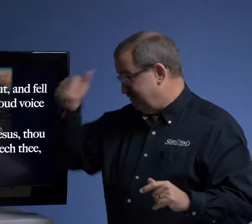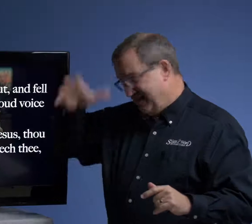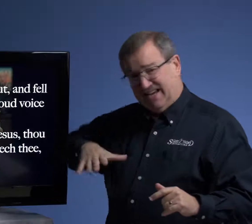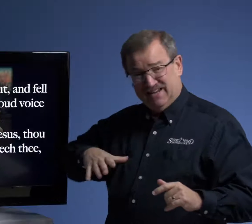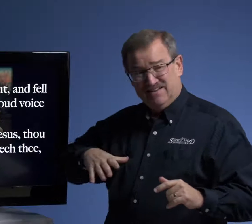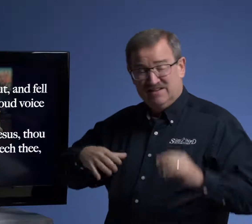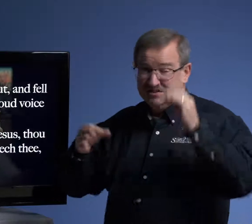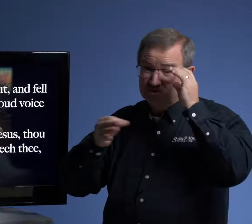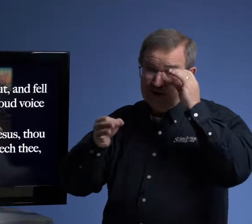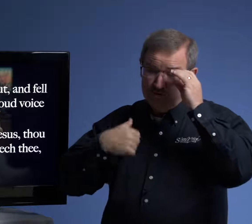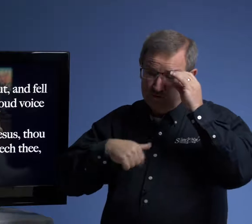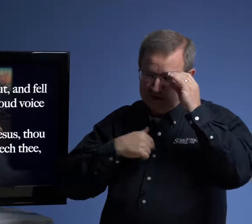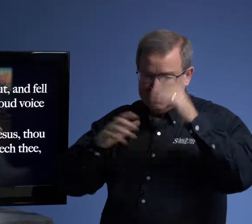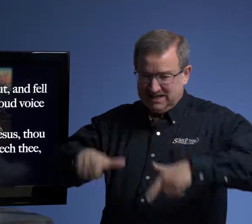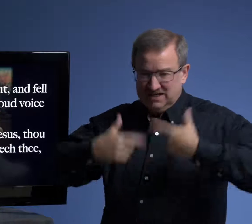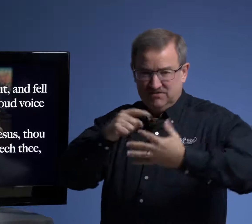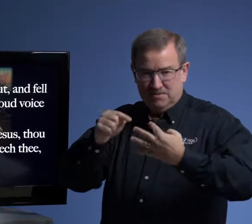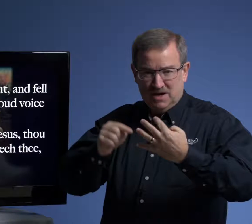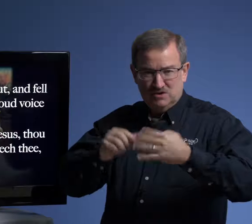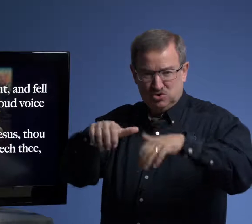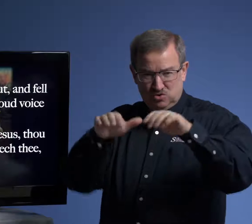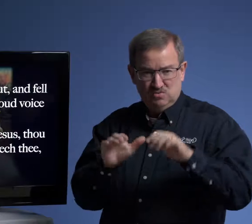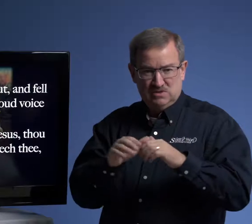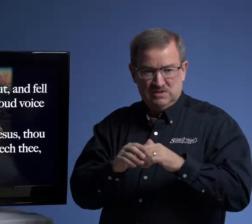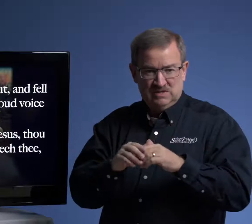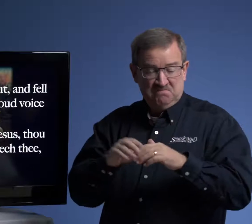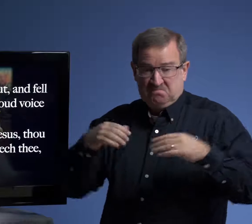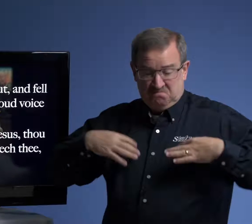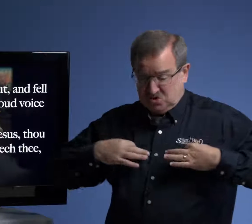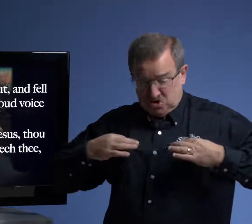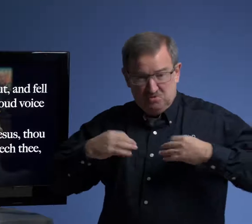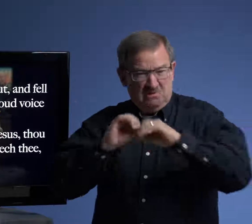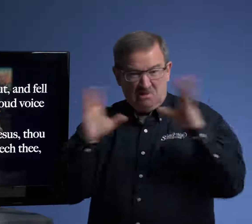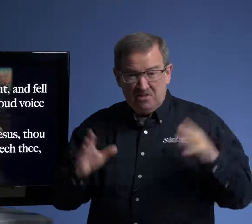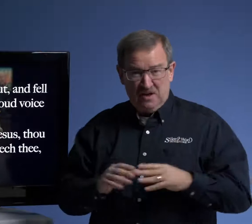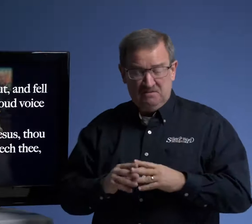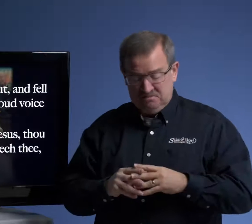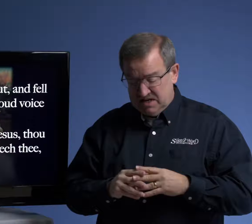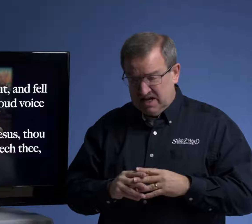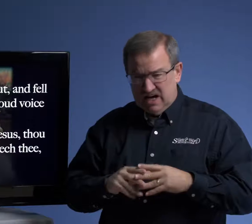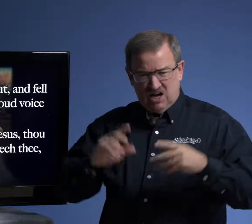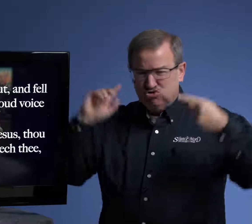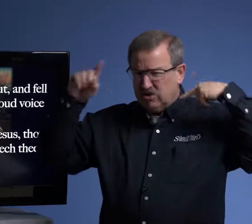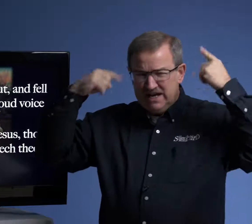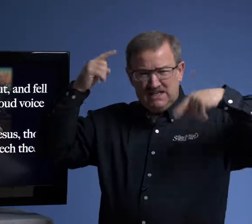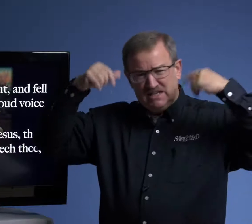man described to us, he lived among tombs, clothing, nothing, a crazy